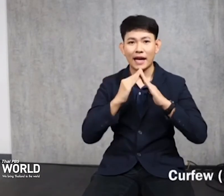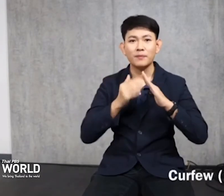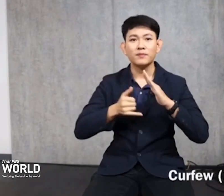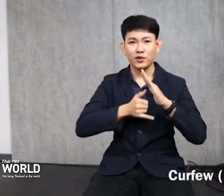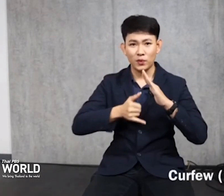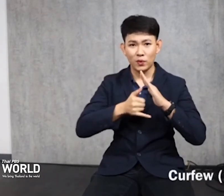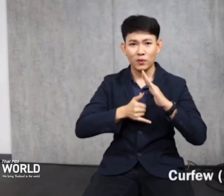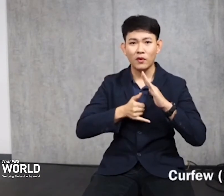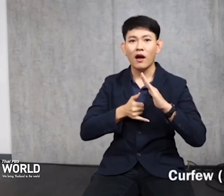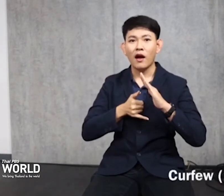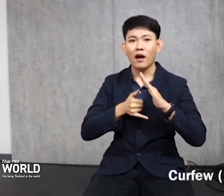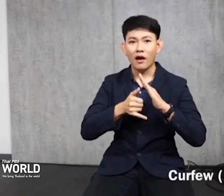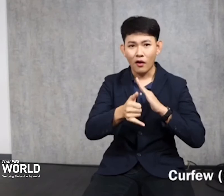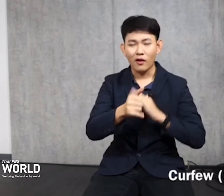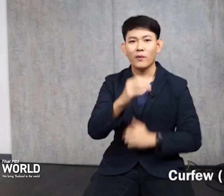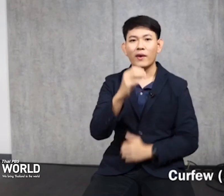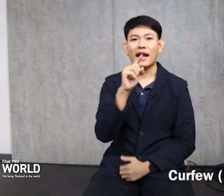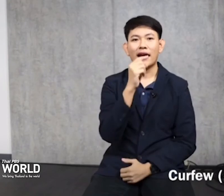So what's